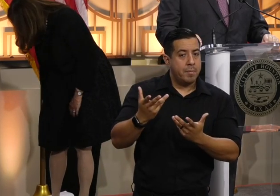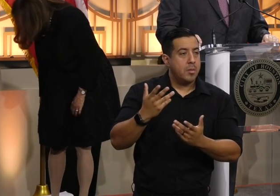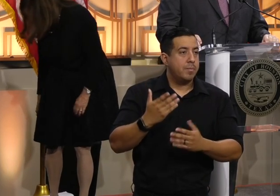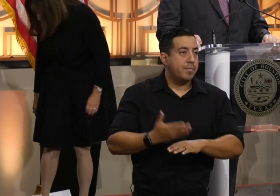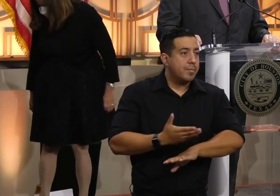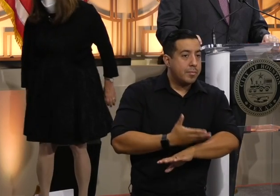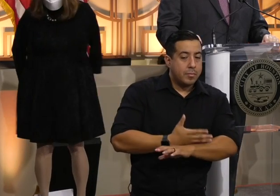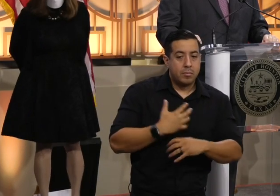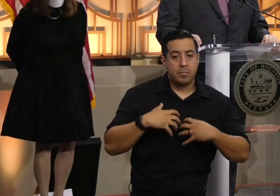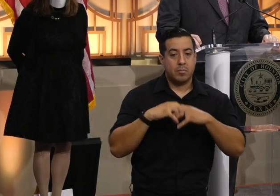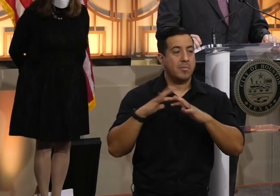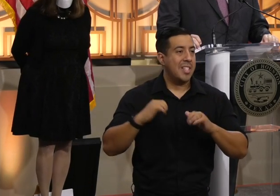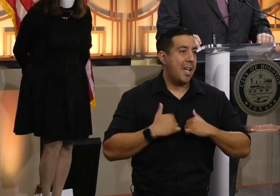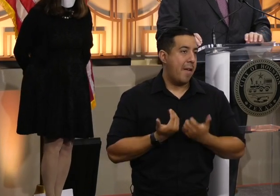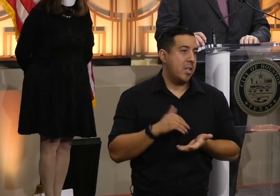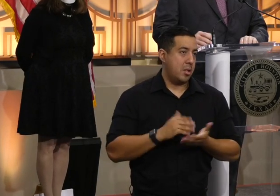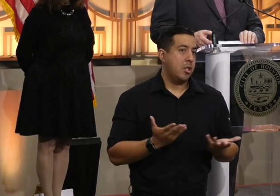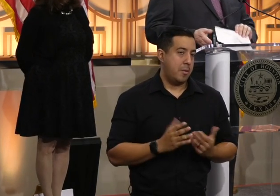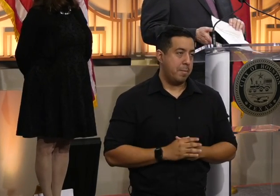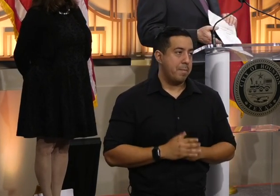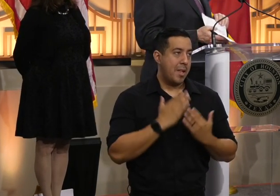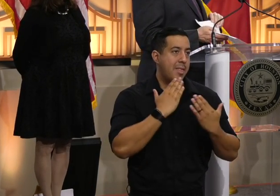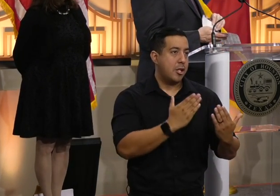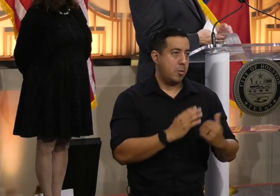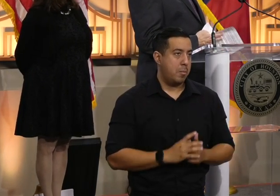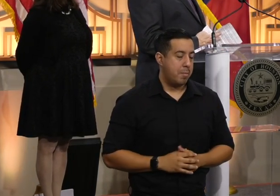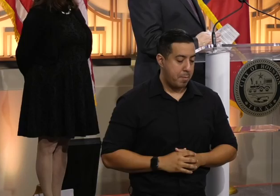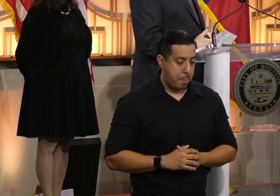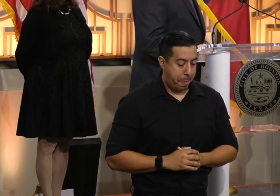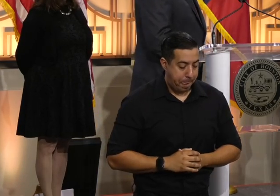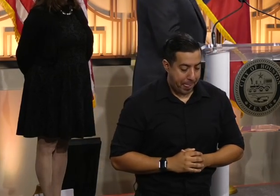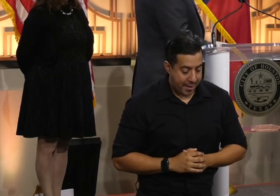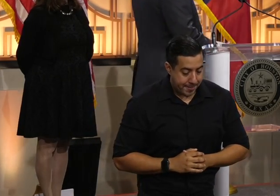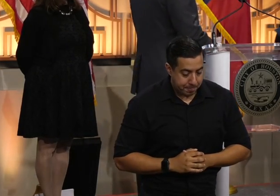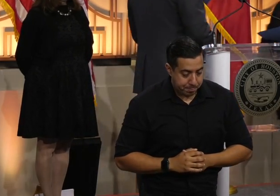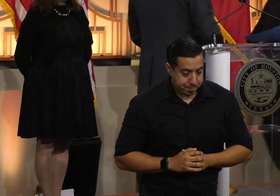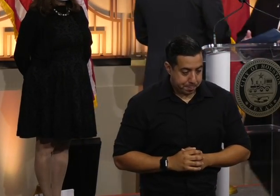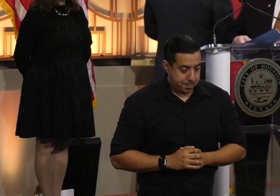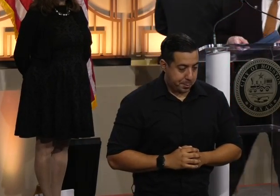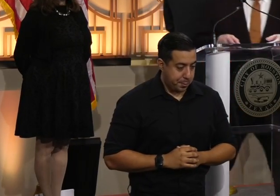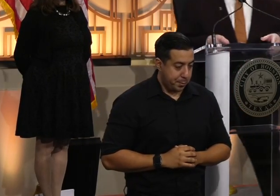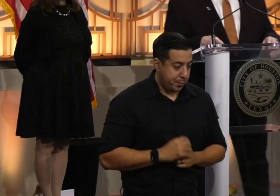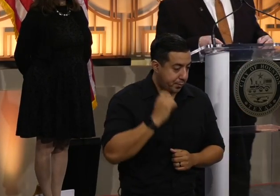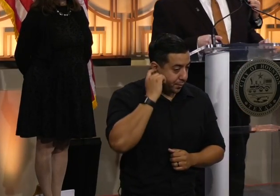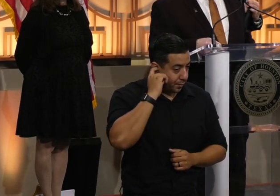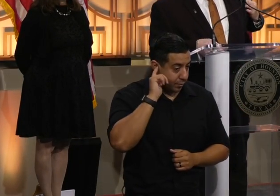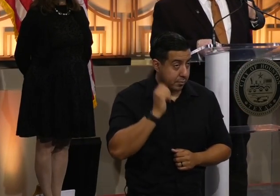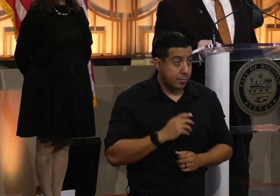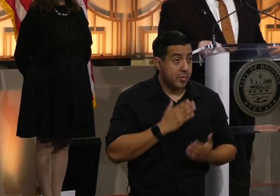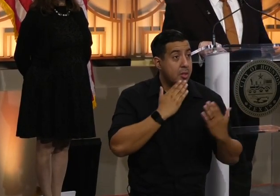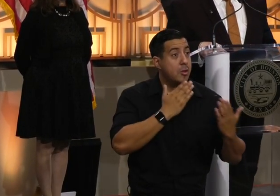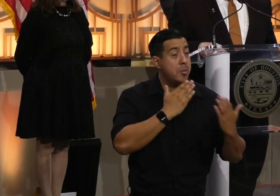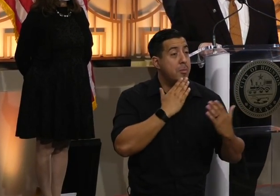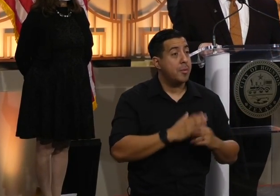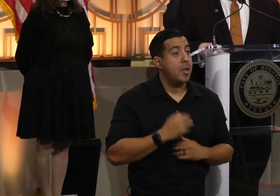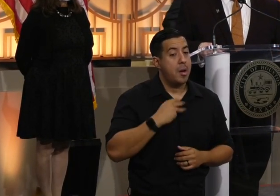and rebuild their lives here in Houston. Thank you. Martin Kaminsky. Thank you. Good morning. I'm Martin